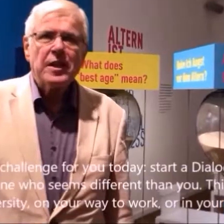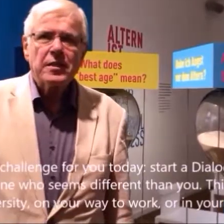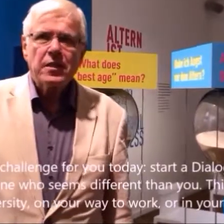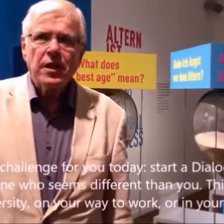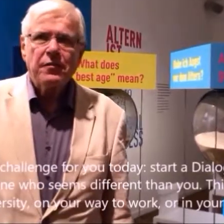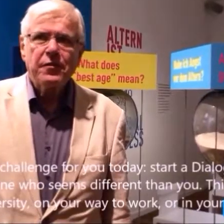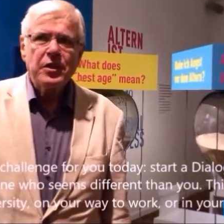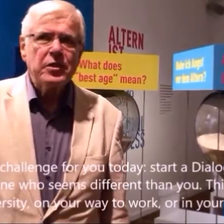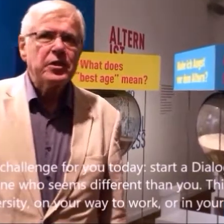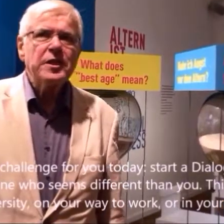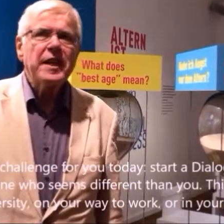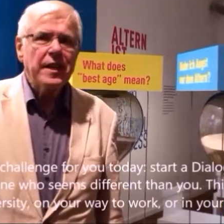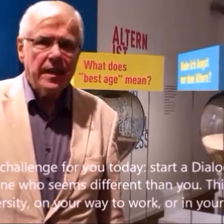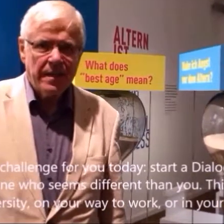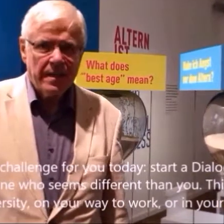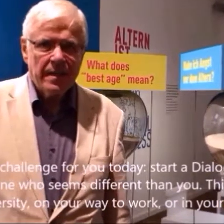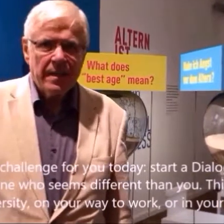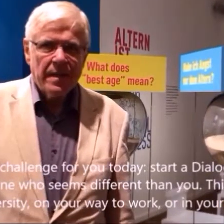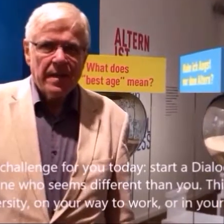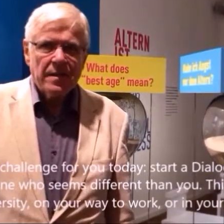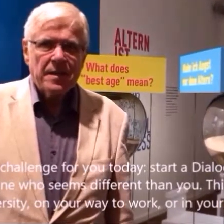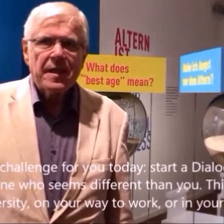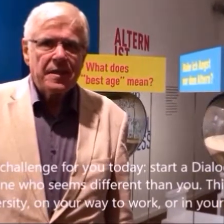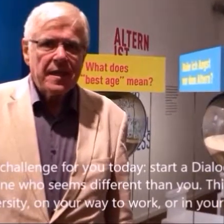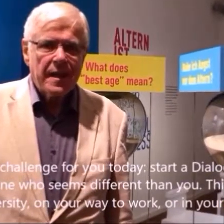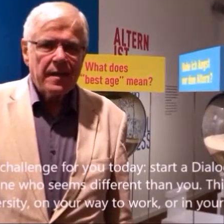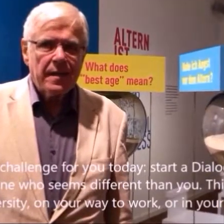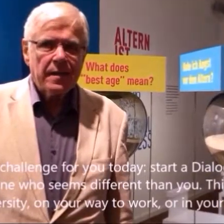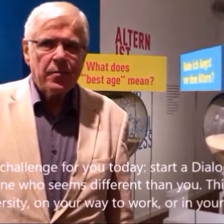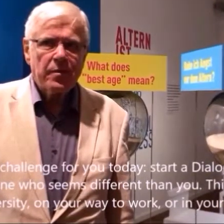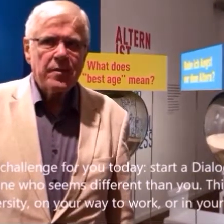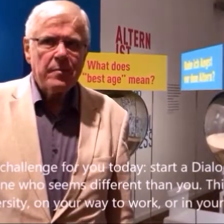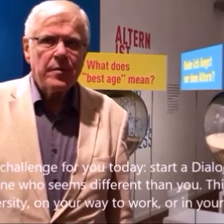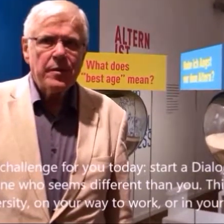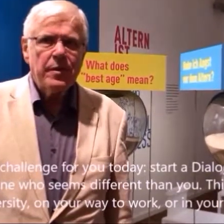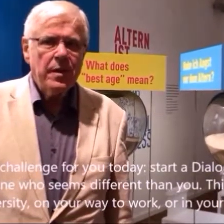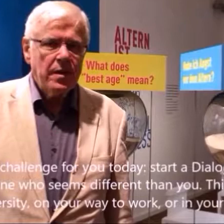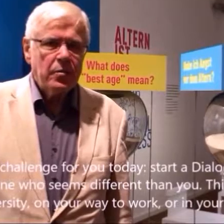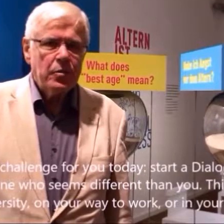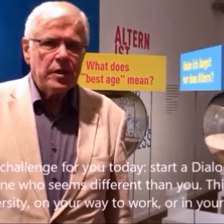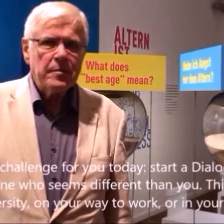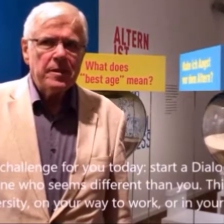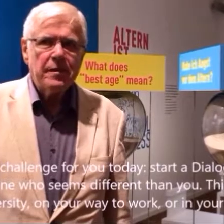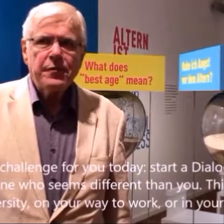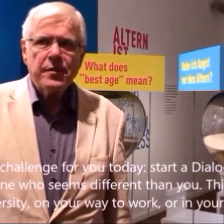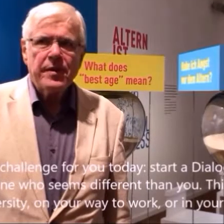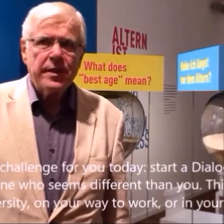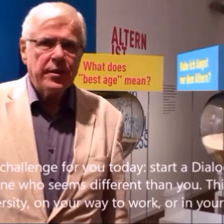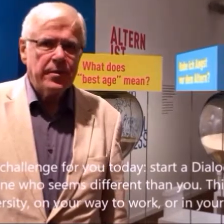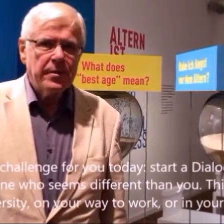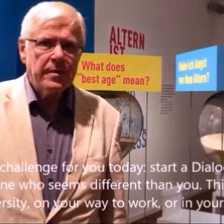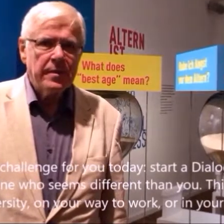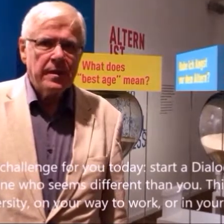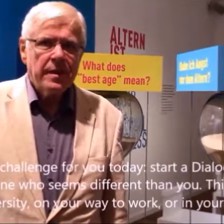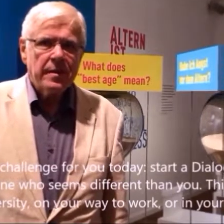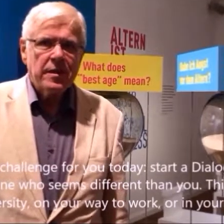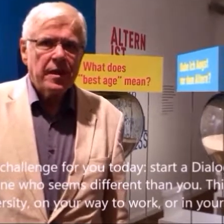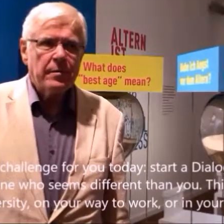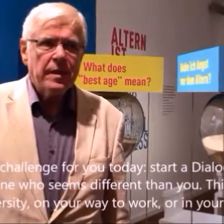challenge for you today, start a dialogue with someone who seems different than you. This can